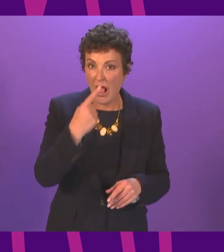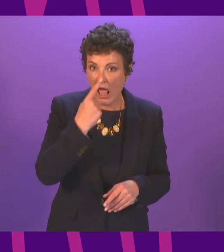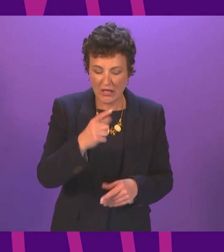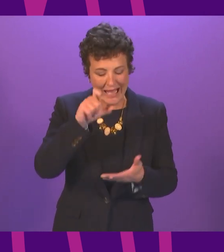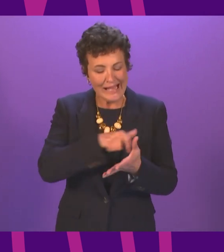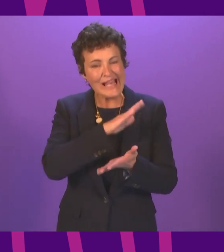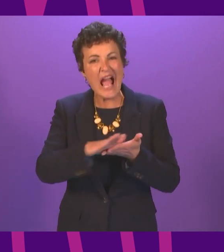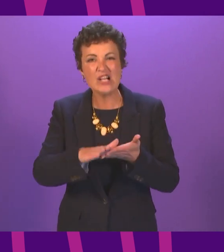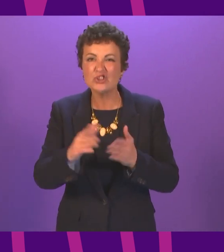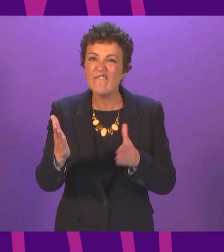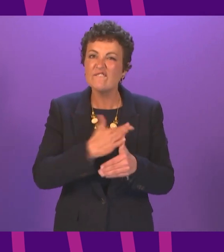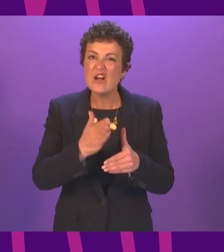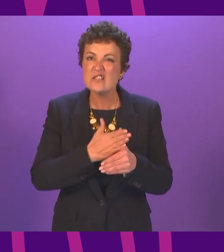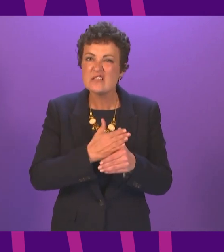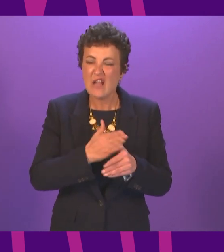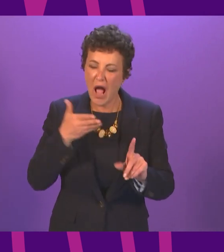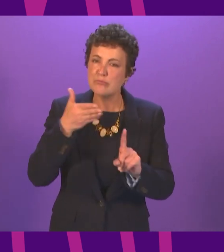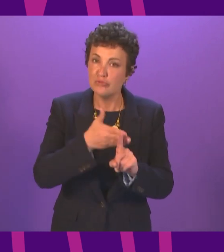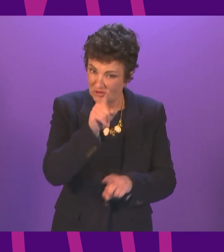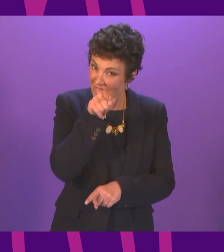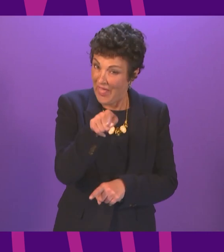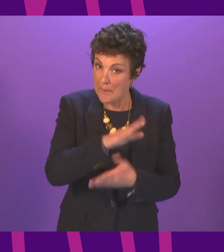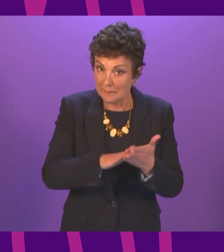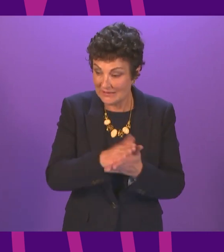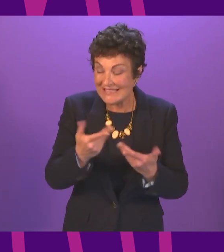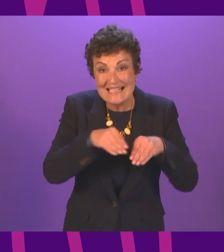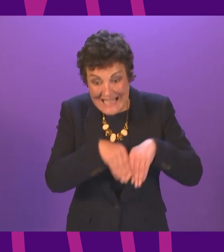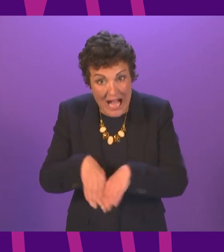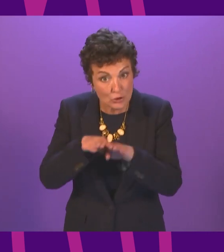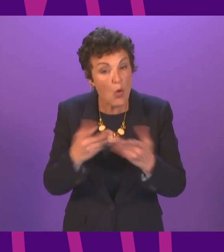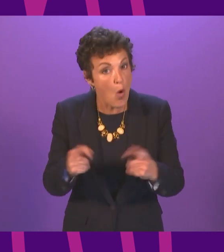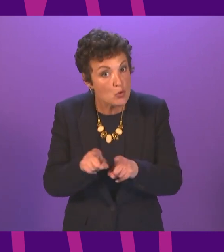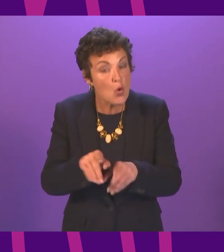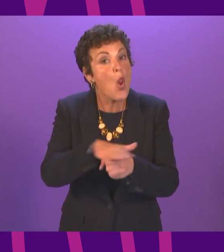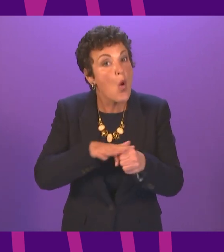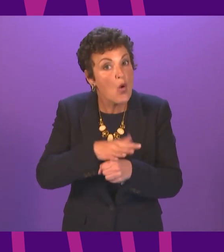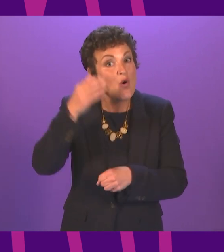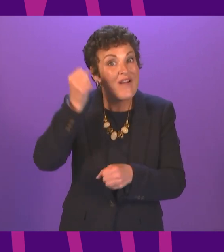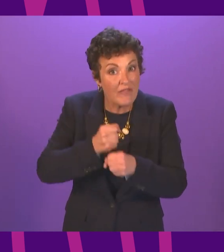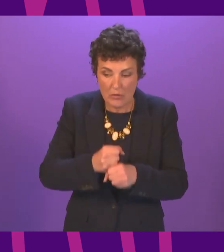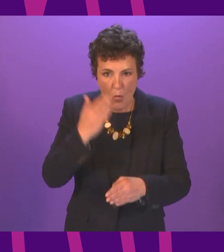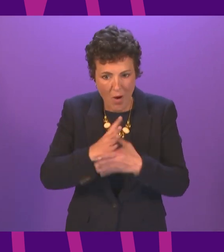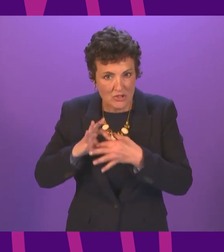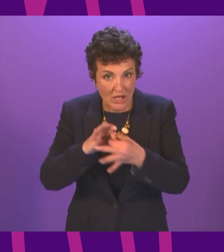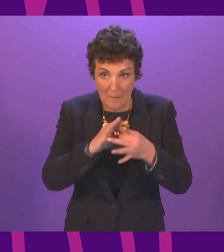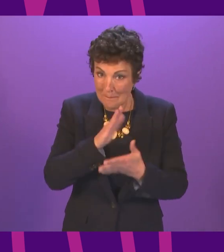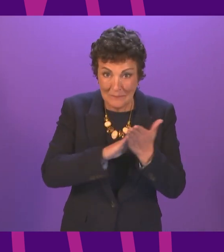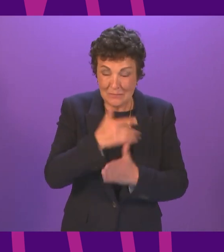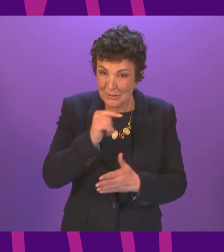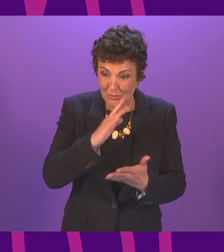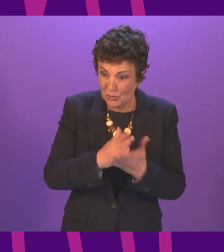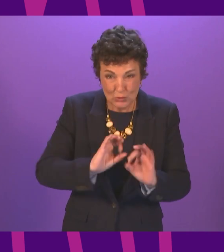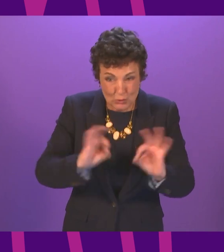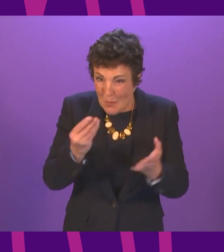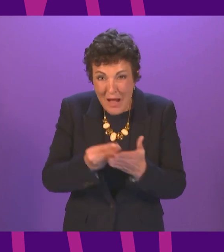cash-first approach to supporting disadvantaged families, where national and local Government worked together to ensure the people who needed it the most